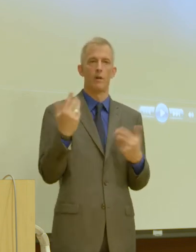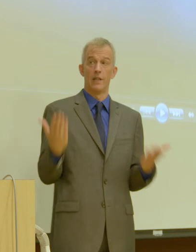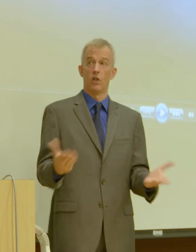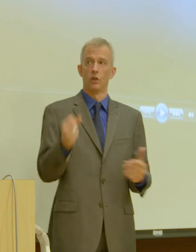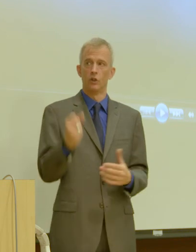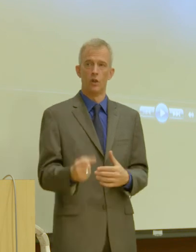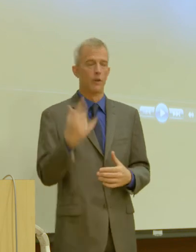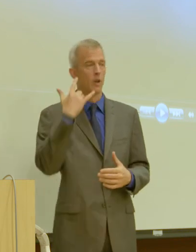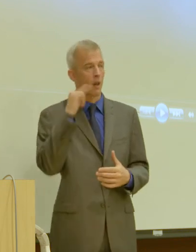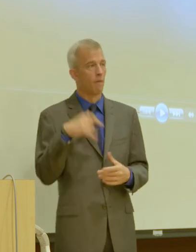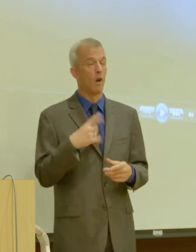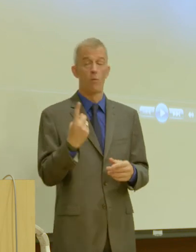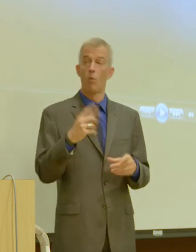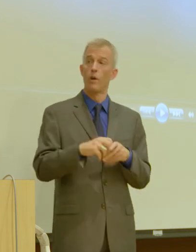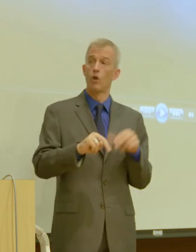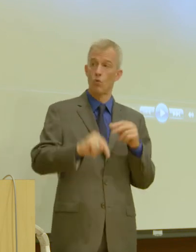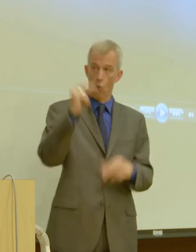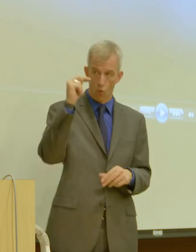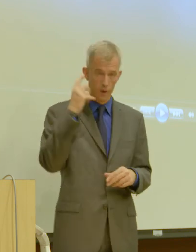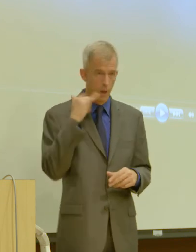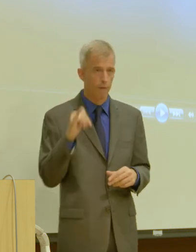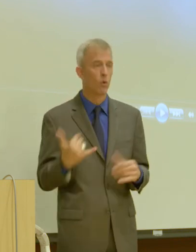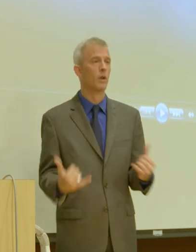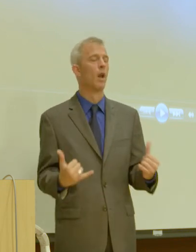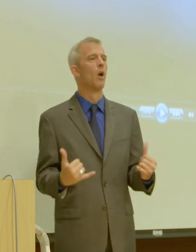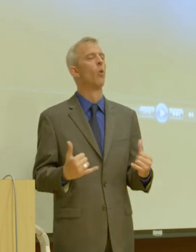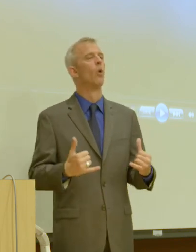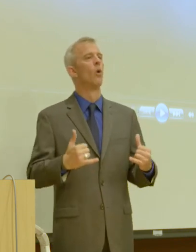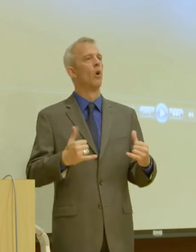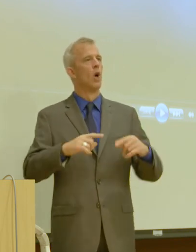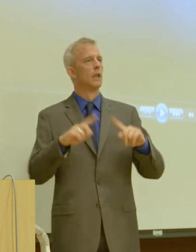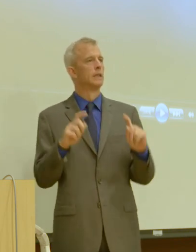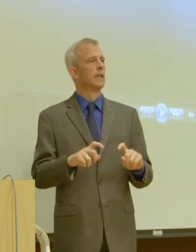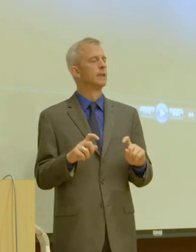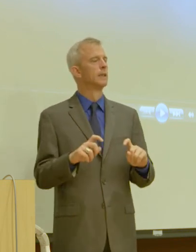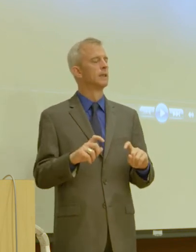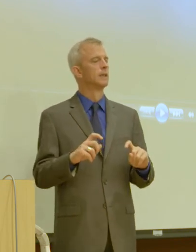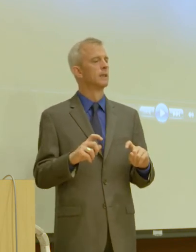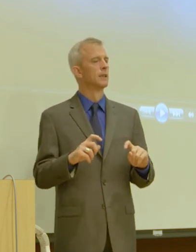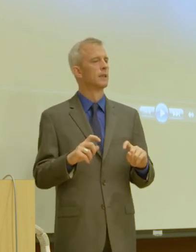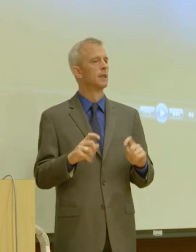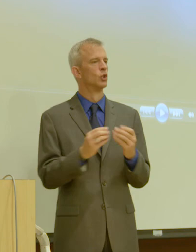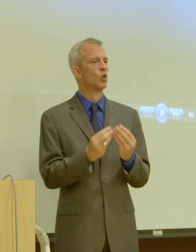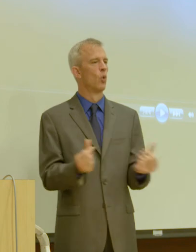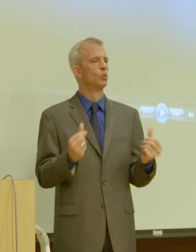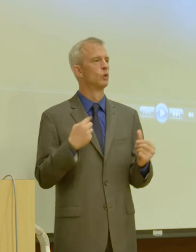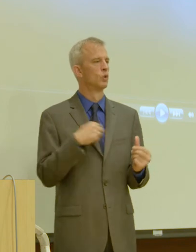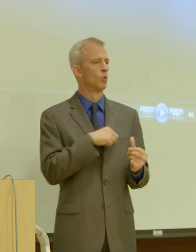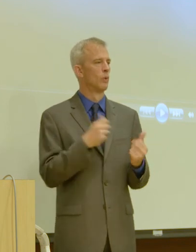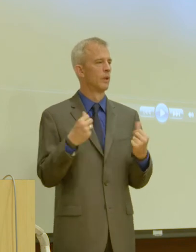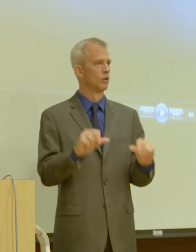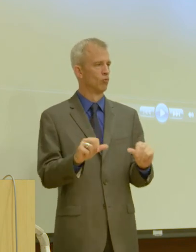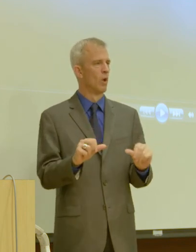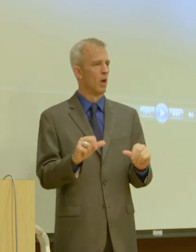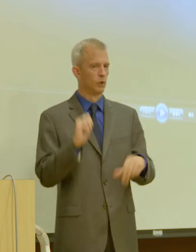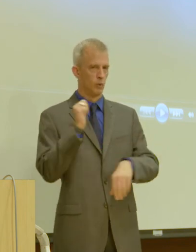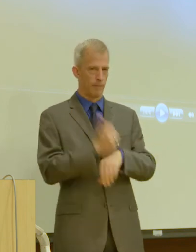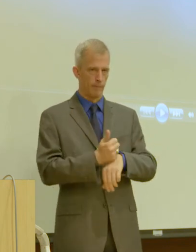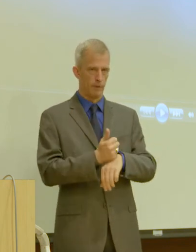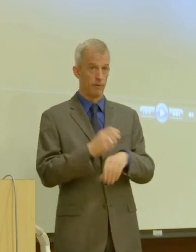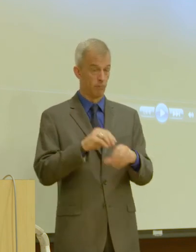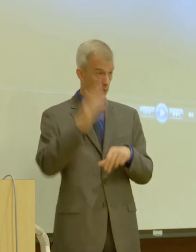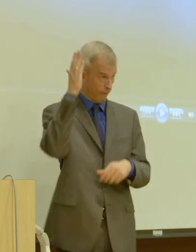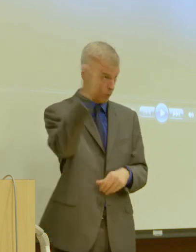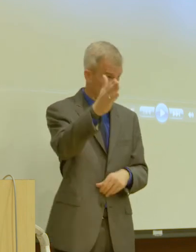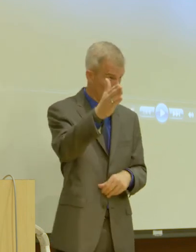California and one up in Northern California now, testing a solution that we can try to bring into play in the